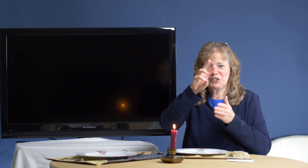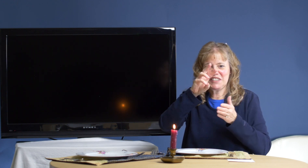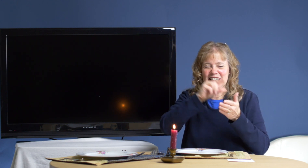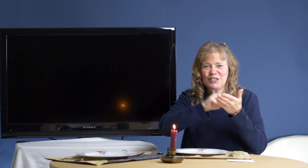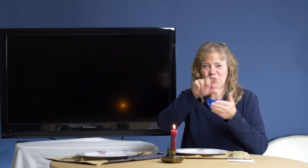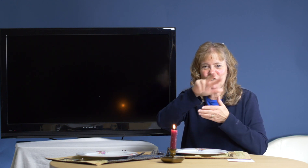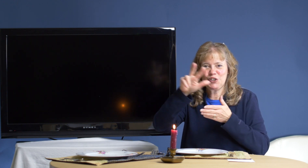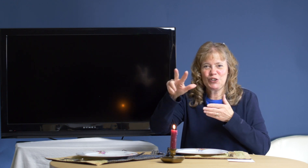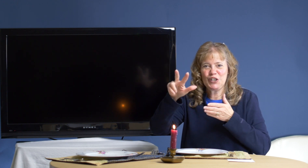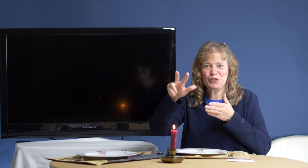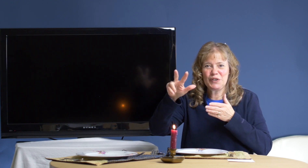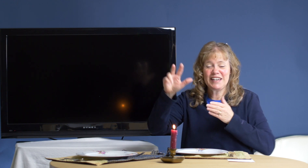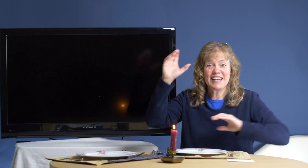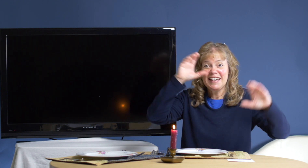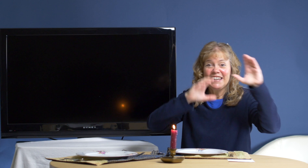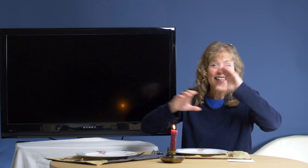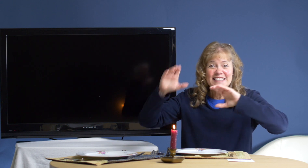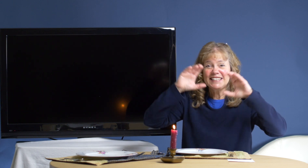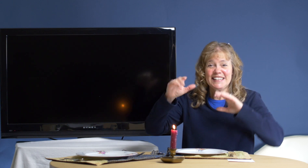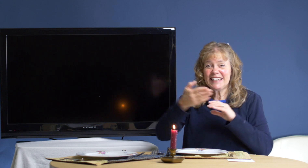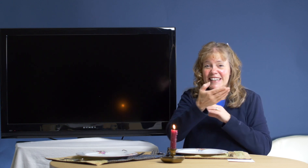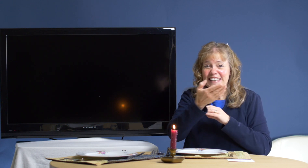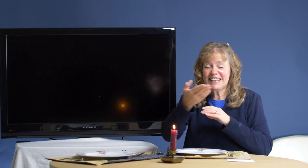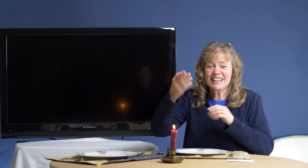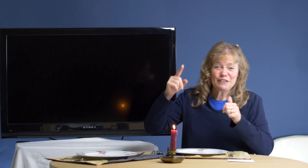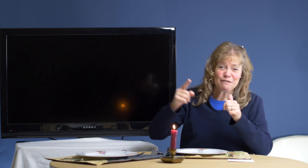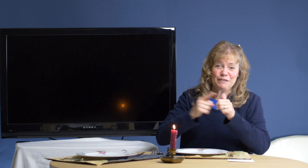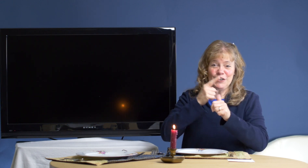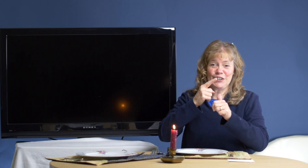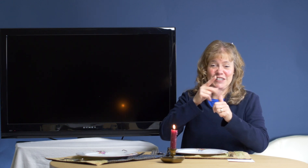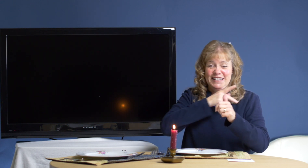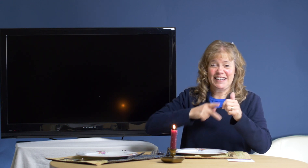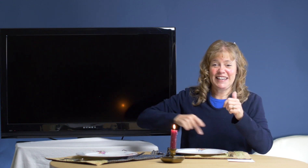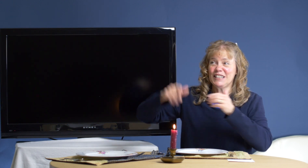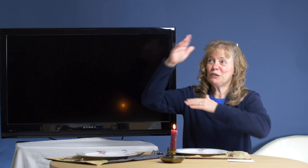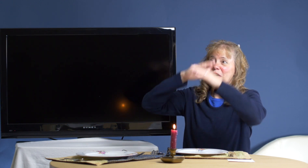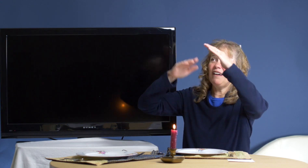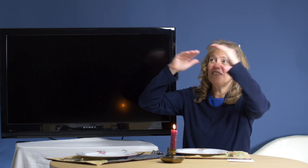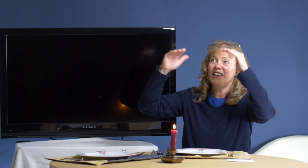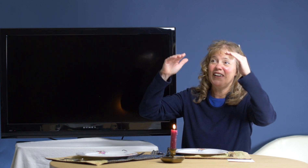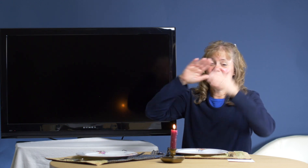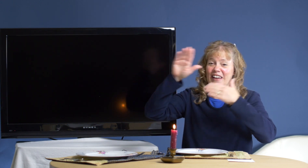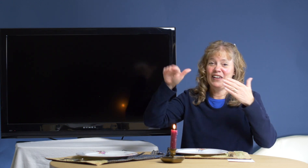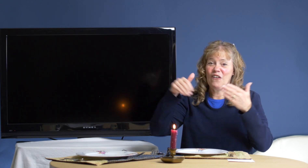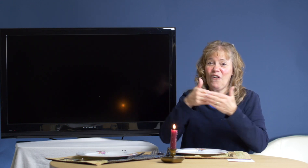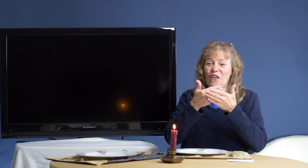6 verse 33. Seek ye first the kingdom of God and all